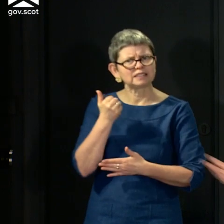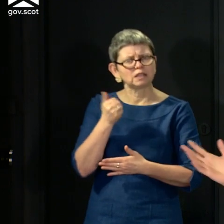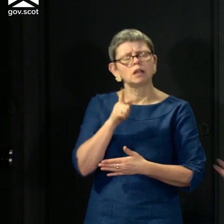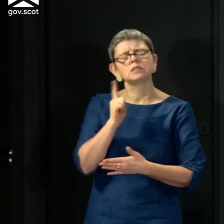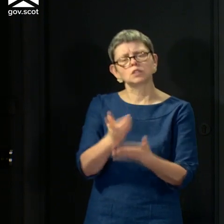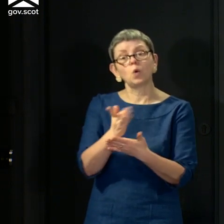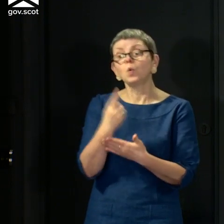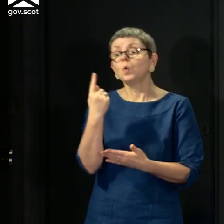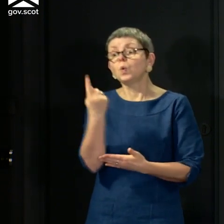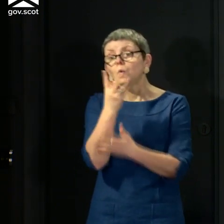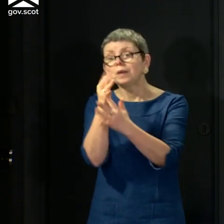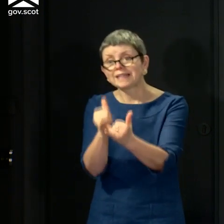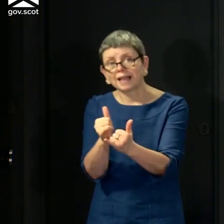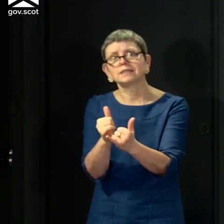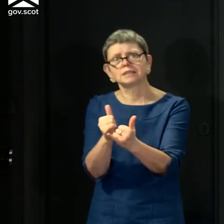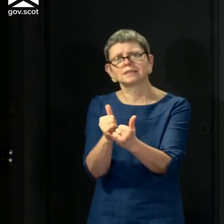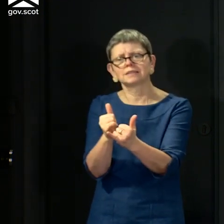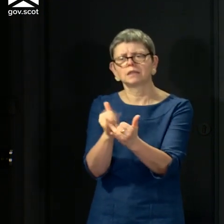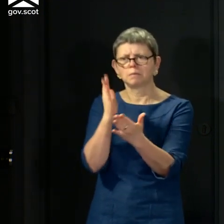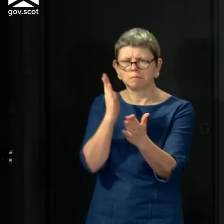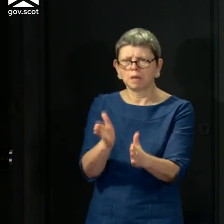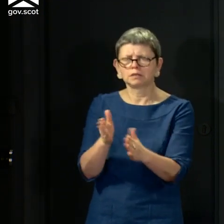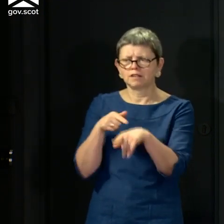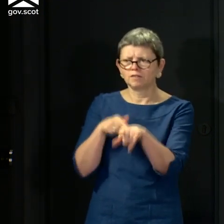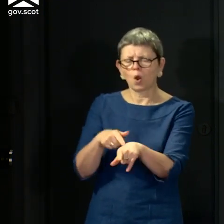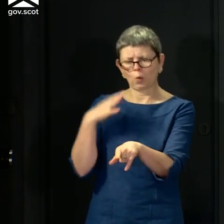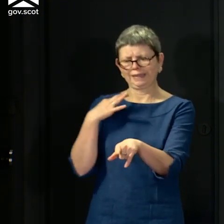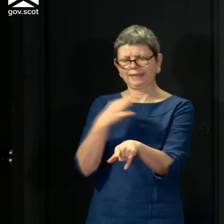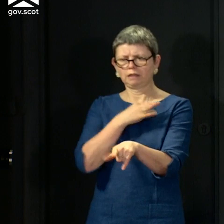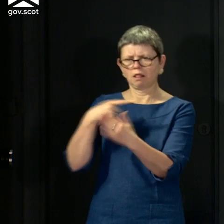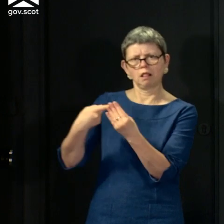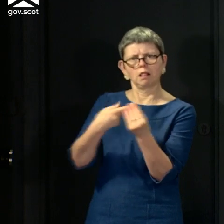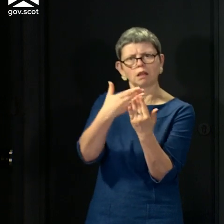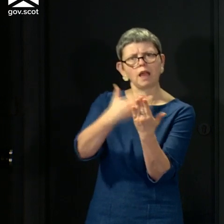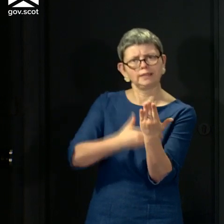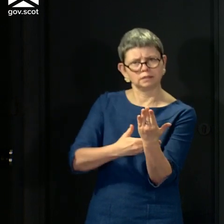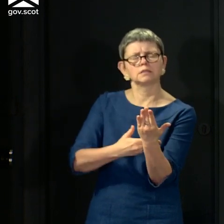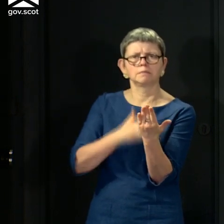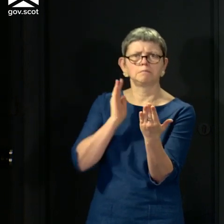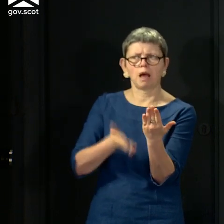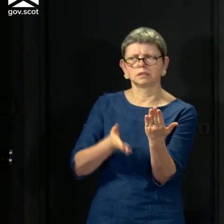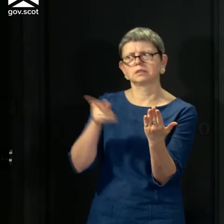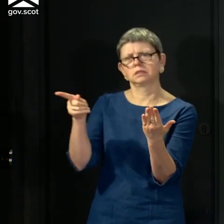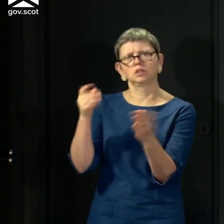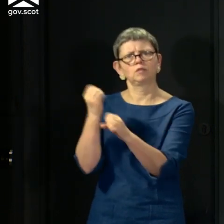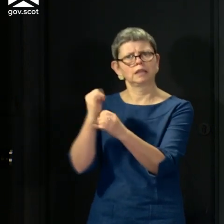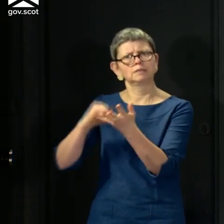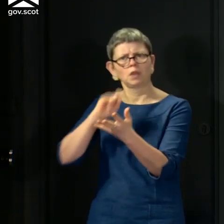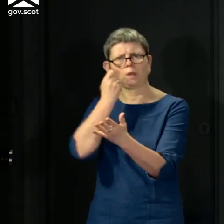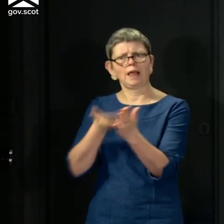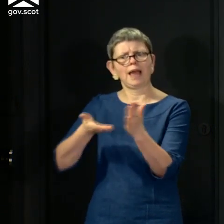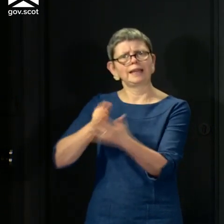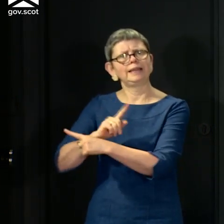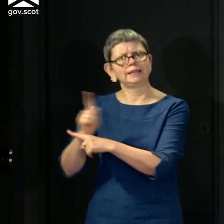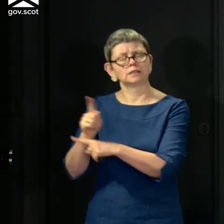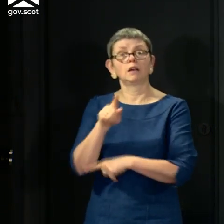driven, and Dr Smith will be able to say more about that if that is helpful later. As we know, tackling the spread